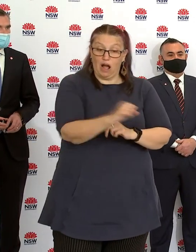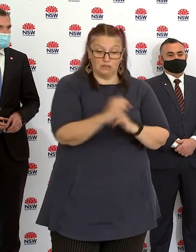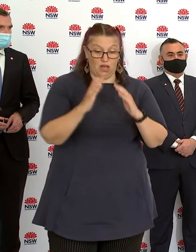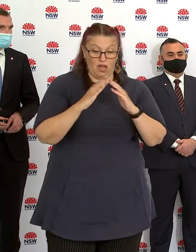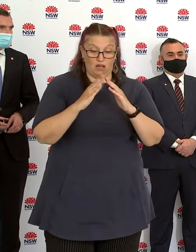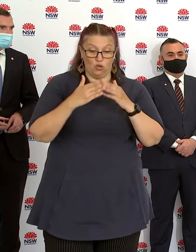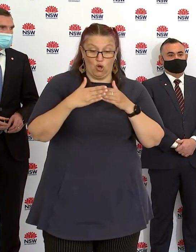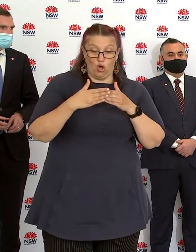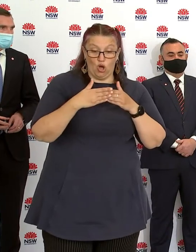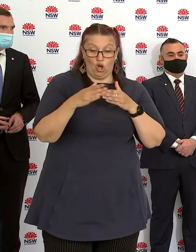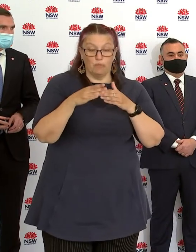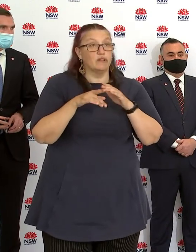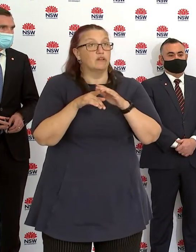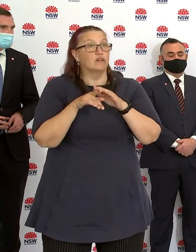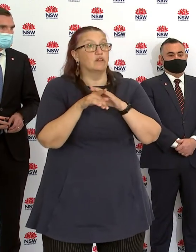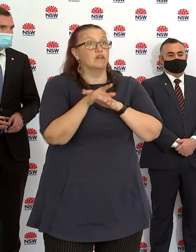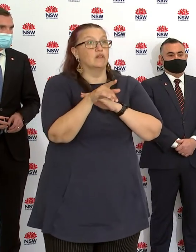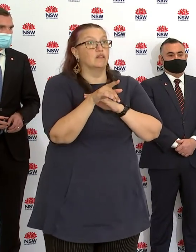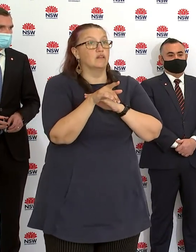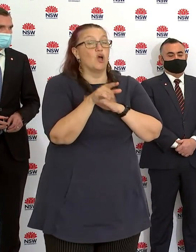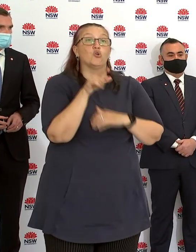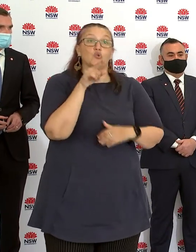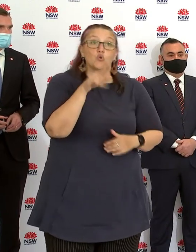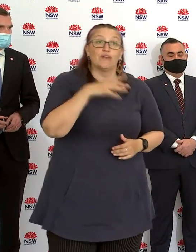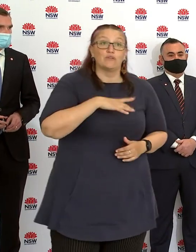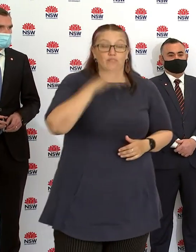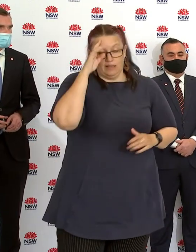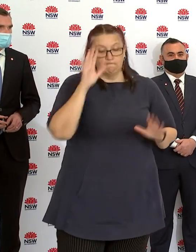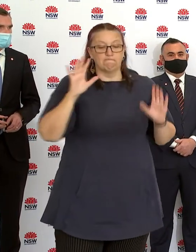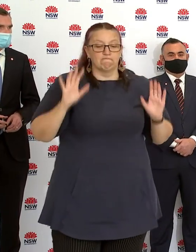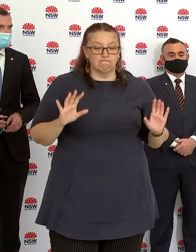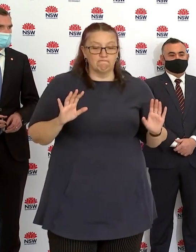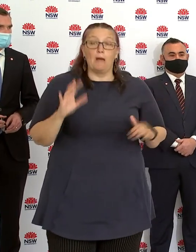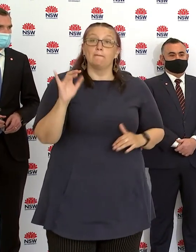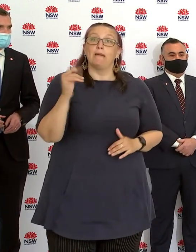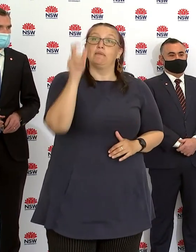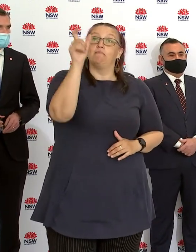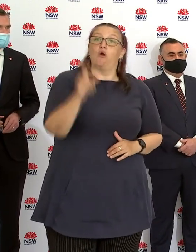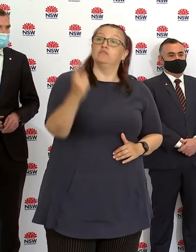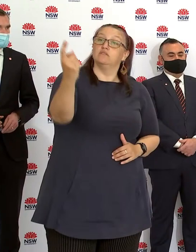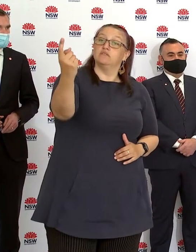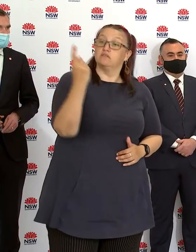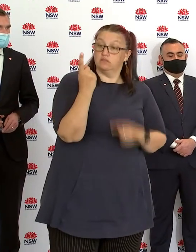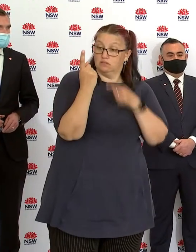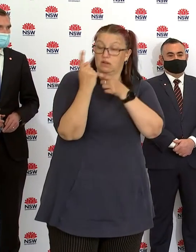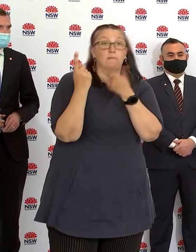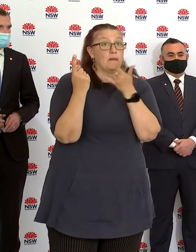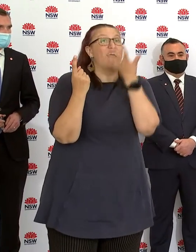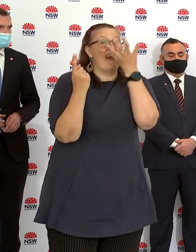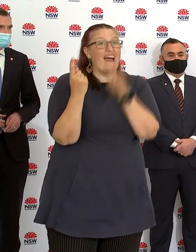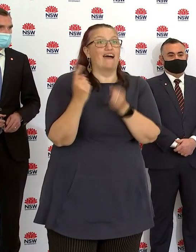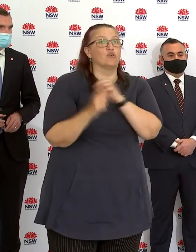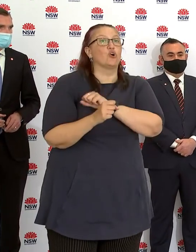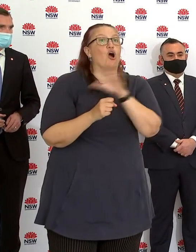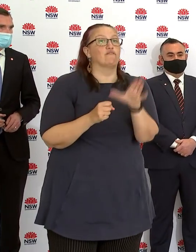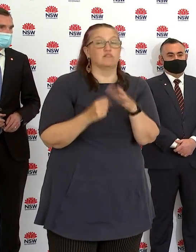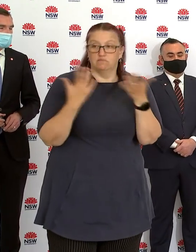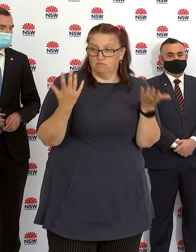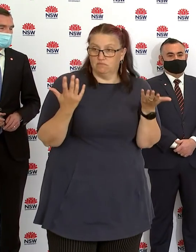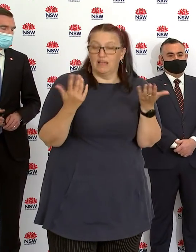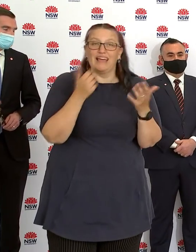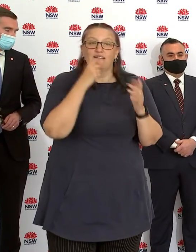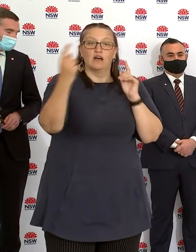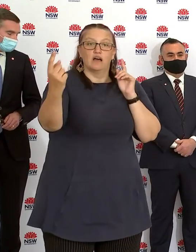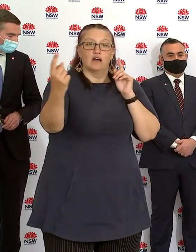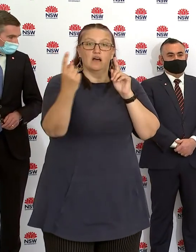you believe that you're coming into contact with someone with COVID. So do not interact with others. Do not have conversations when you're